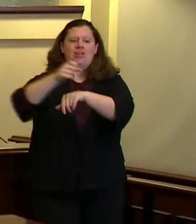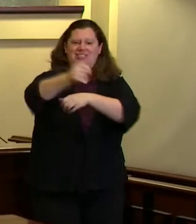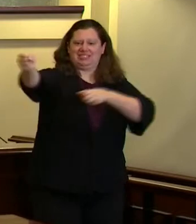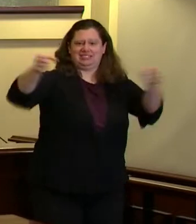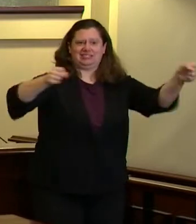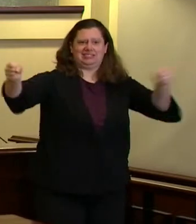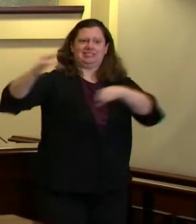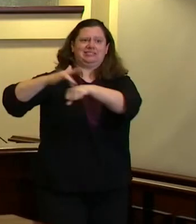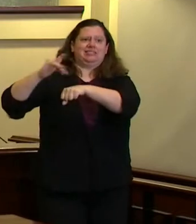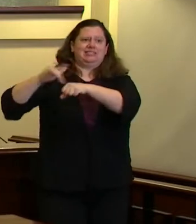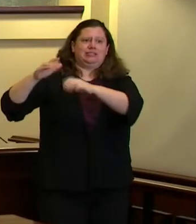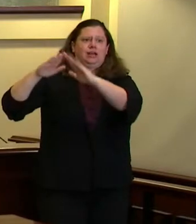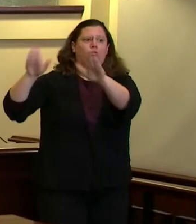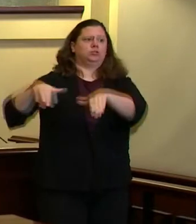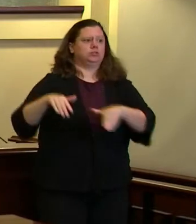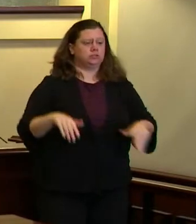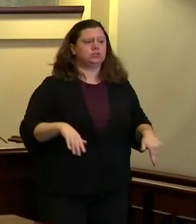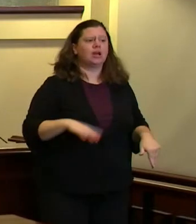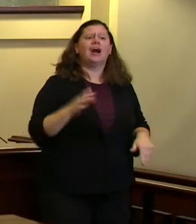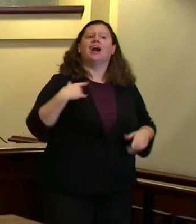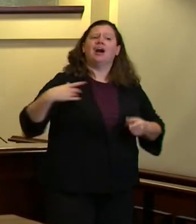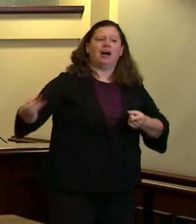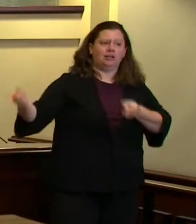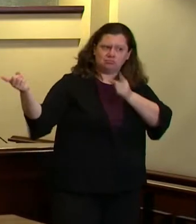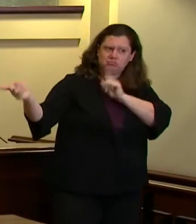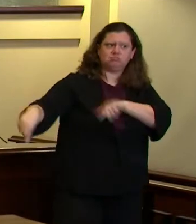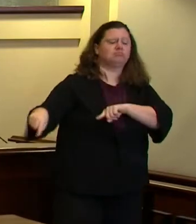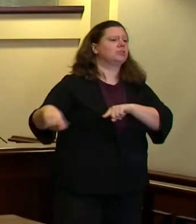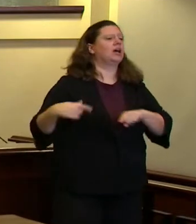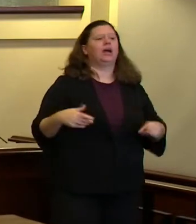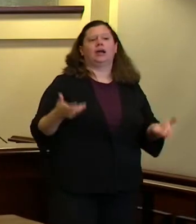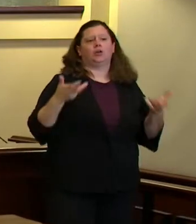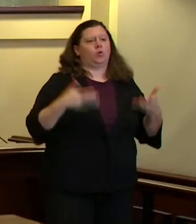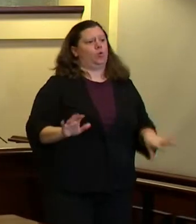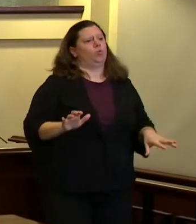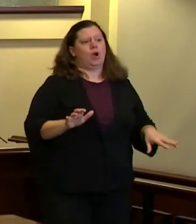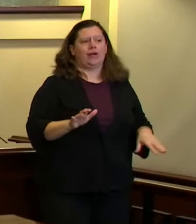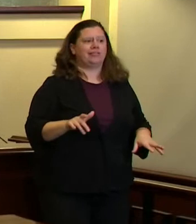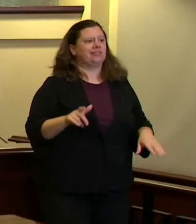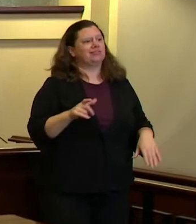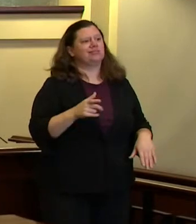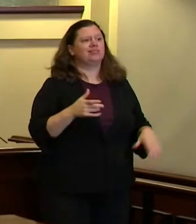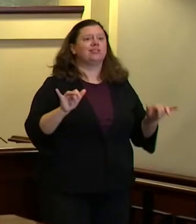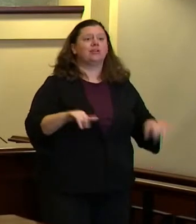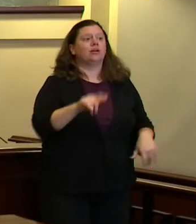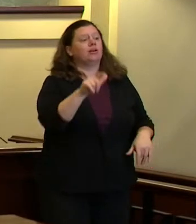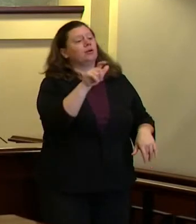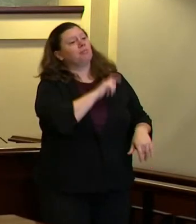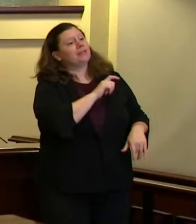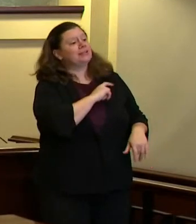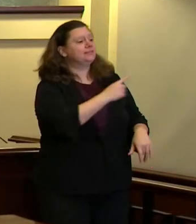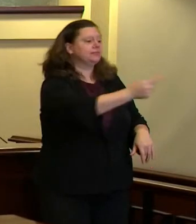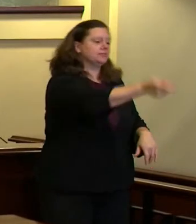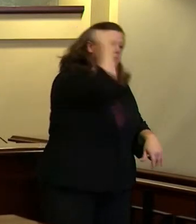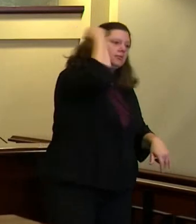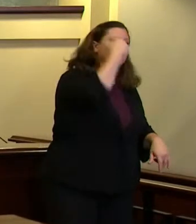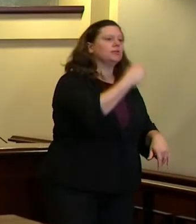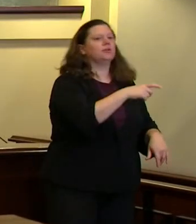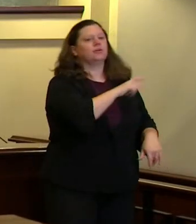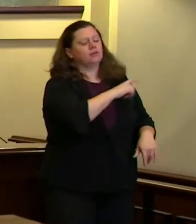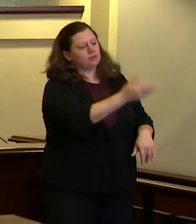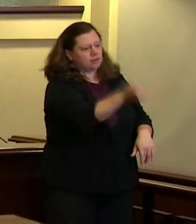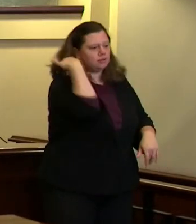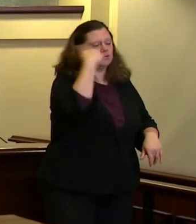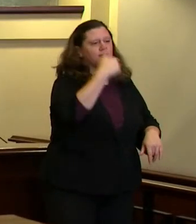necessarily want the police to be the first responders showing up every time there's an issue with somebody who's in